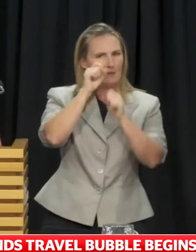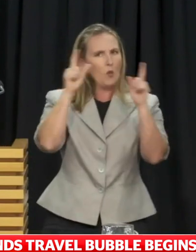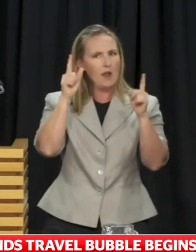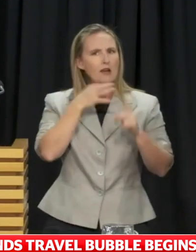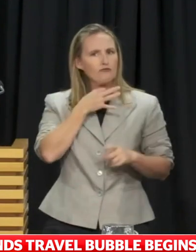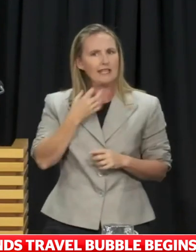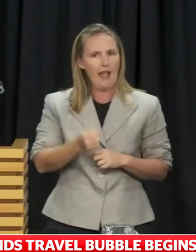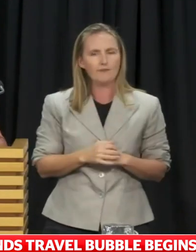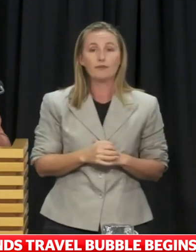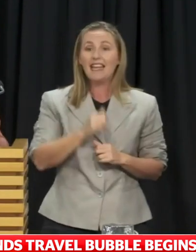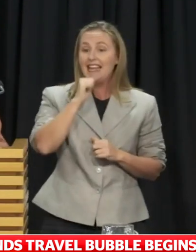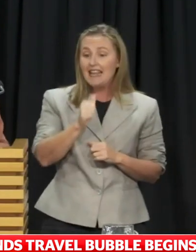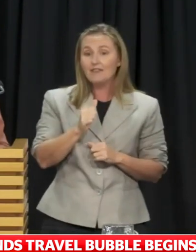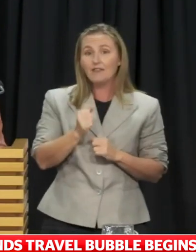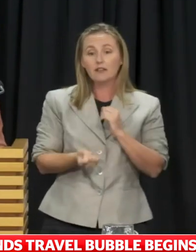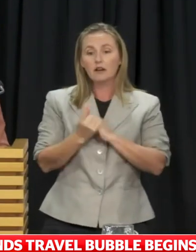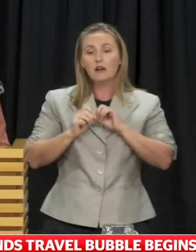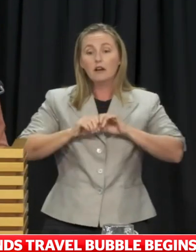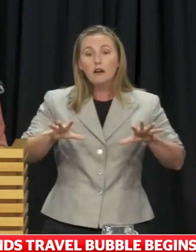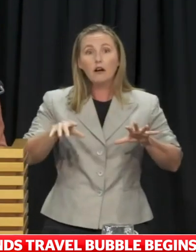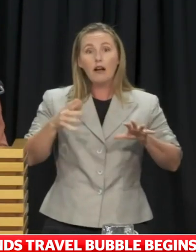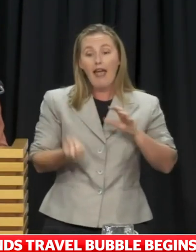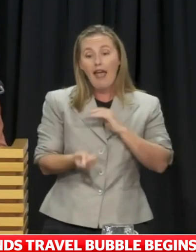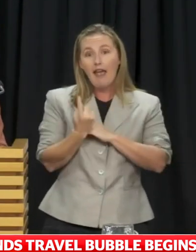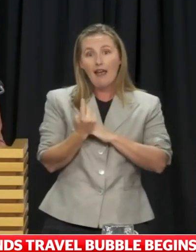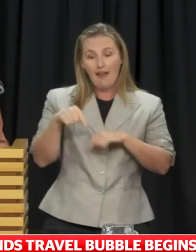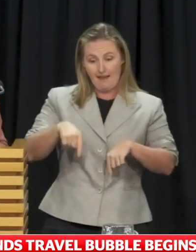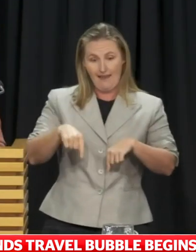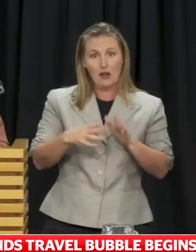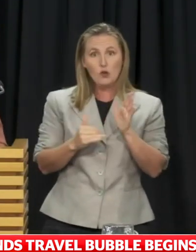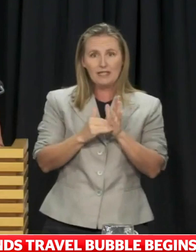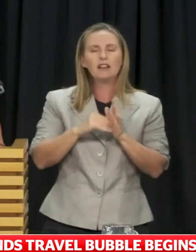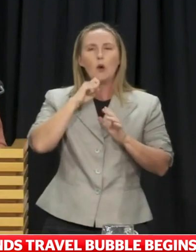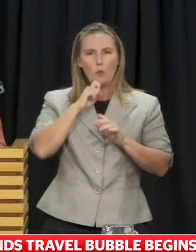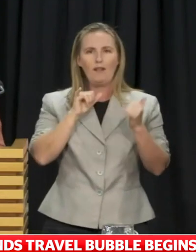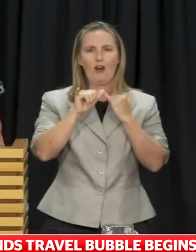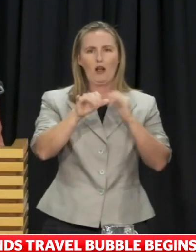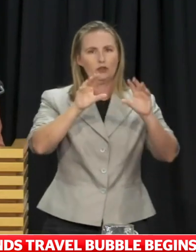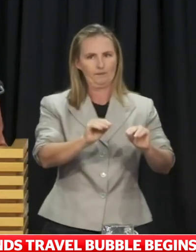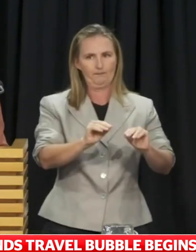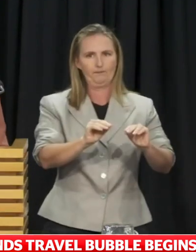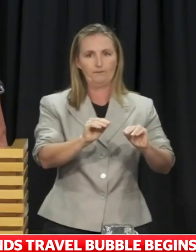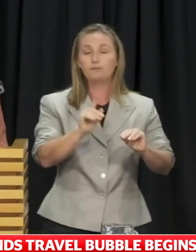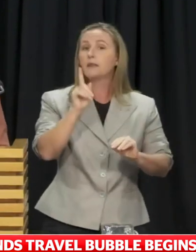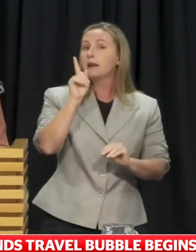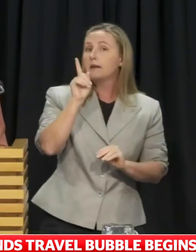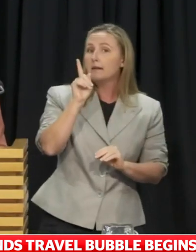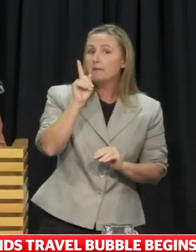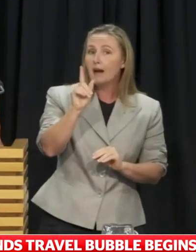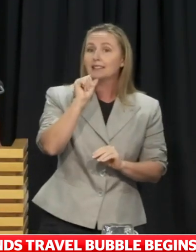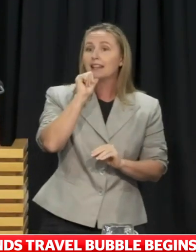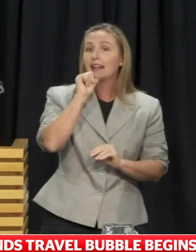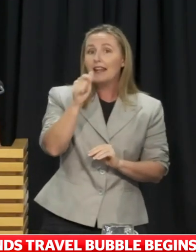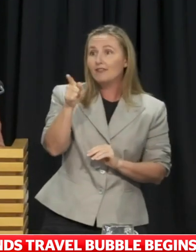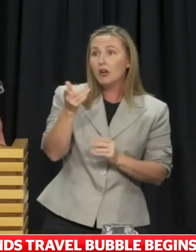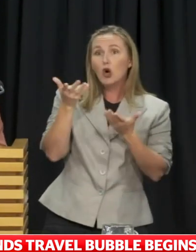outbreak in New Zealand, flights are likely to be paused. But in addition to that, our plan, if there is an outbreak in the Cooks,